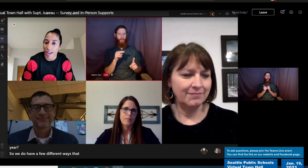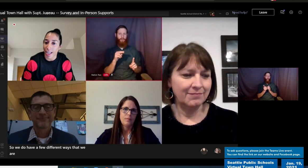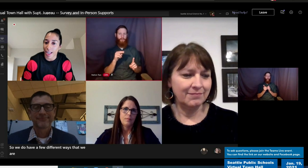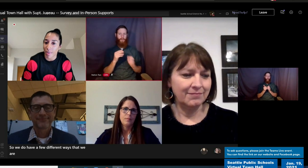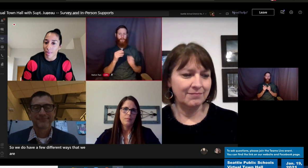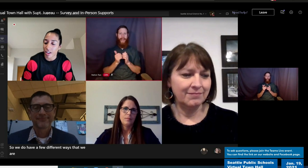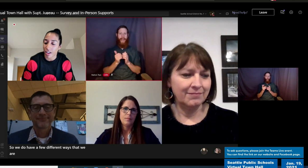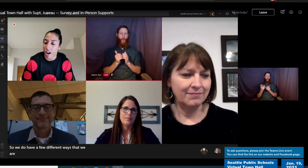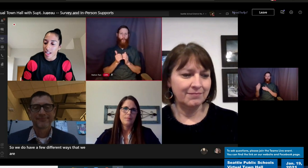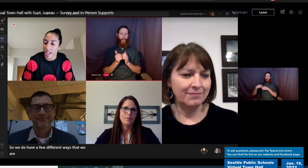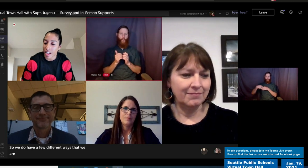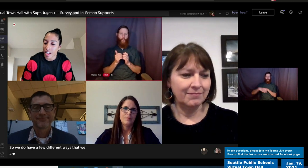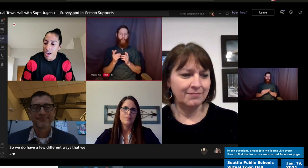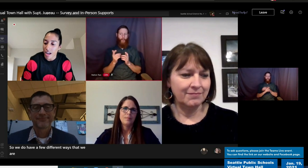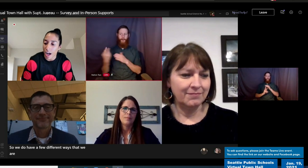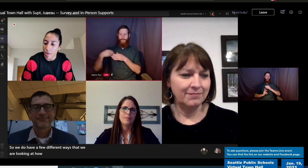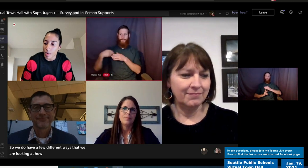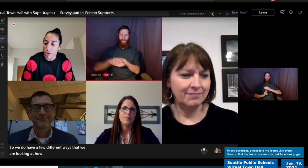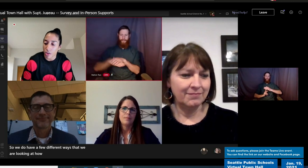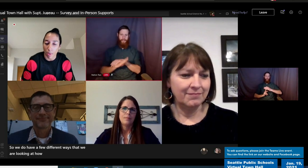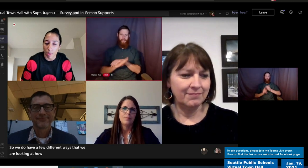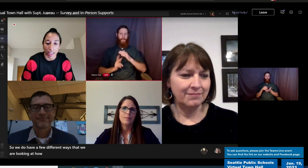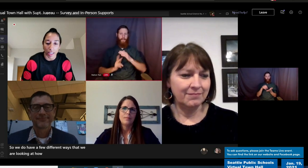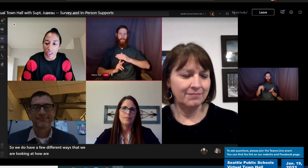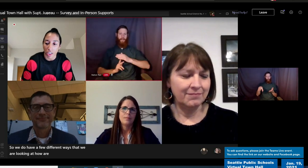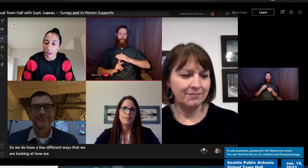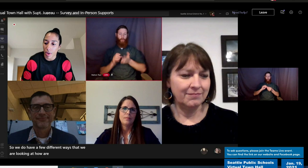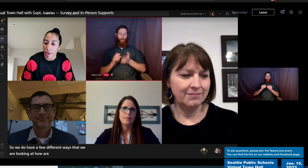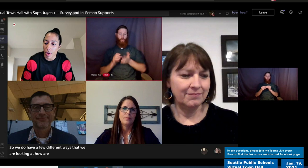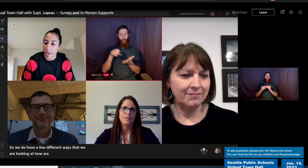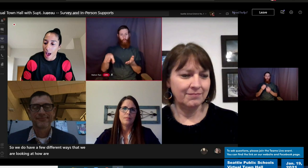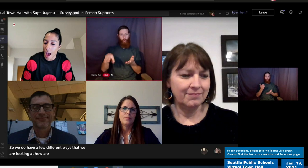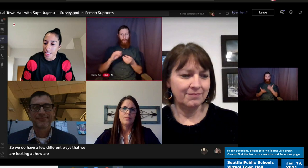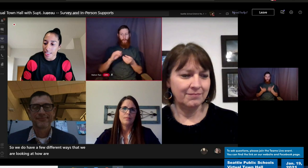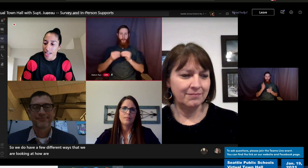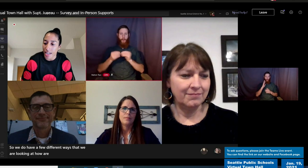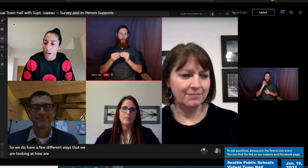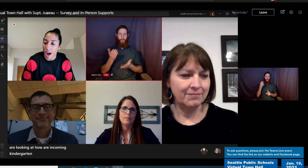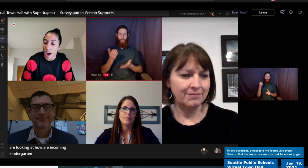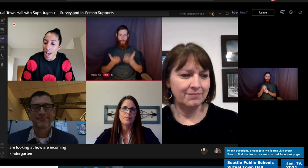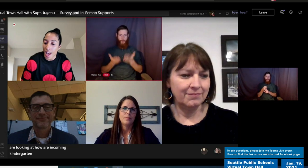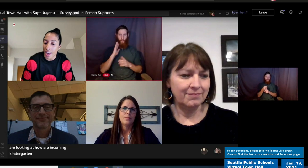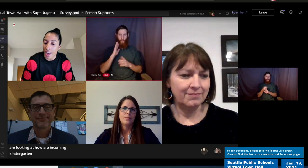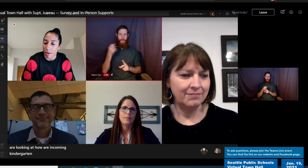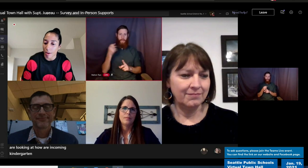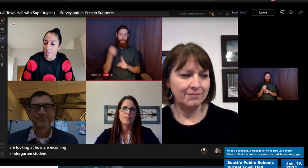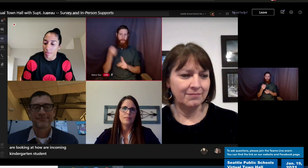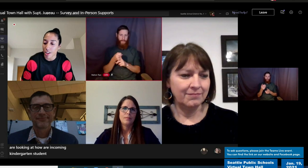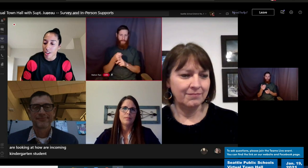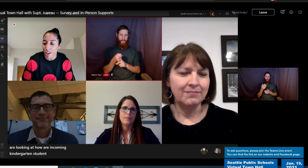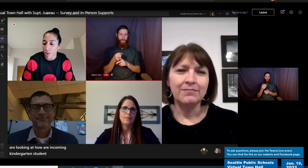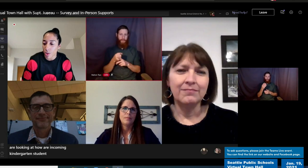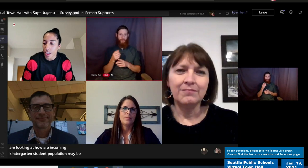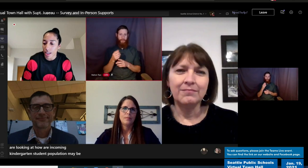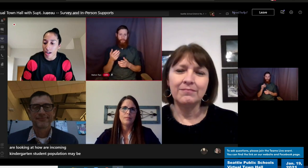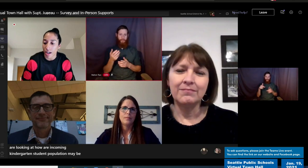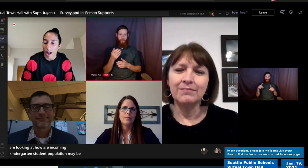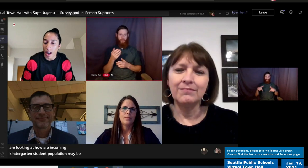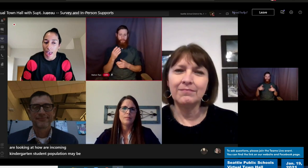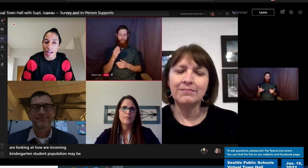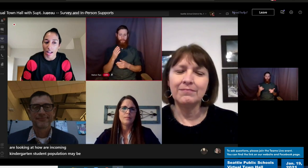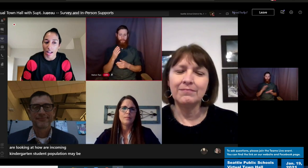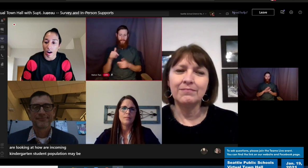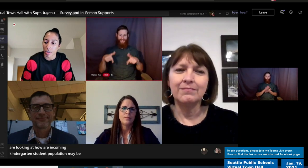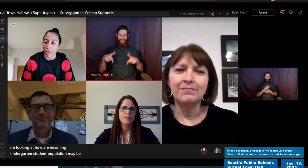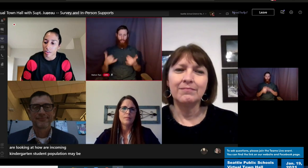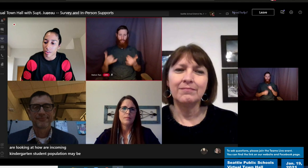incoming kindergarten student population may be impacted by this current school year and